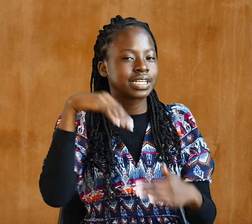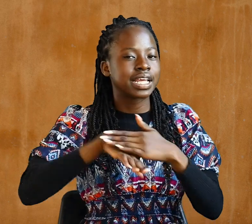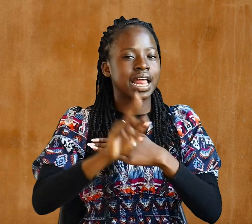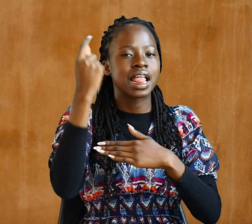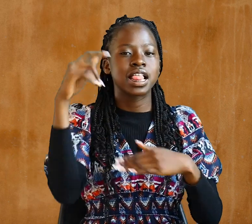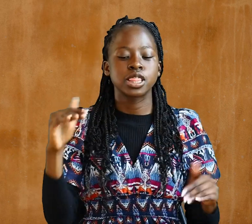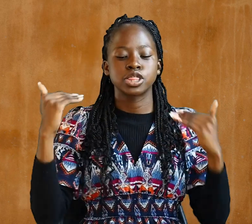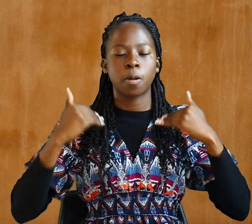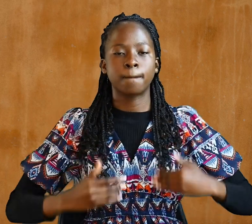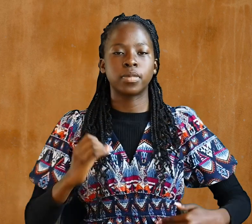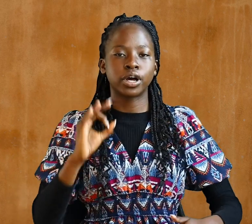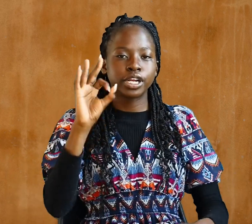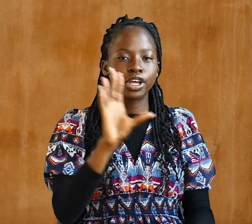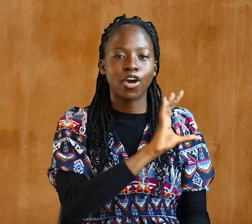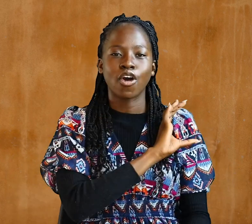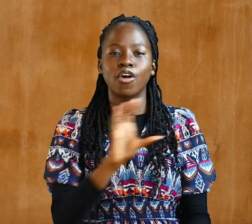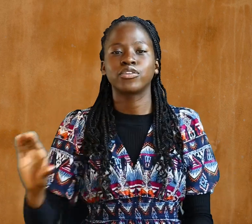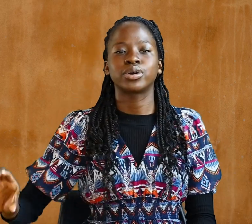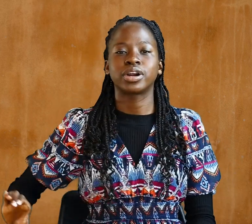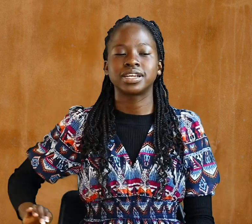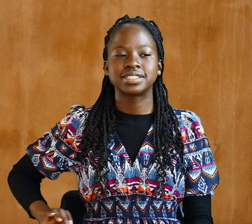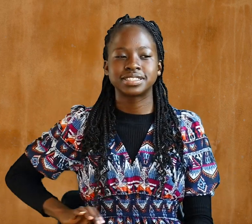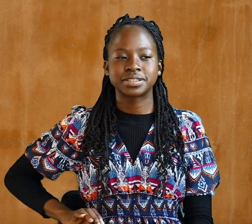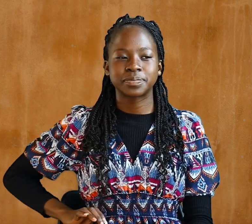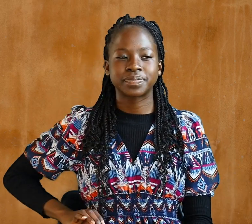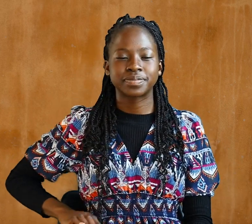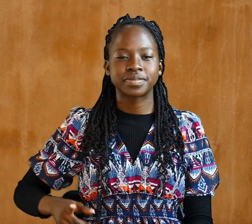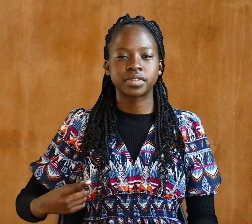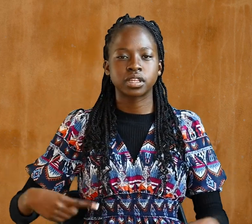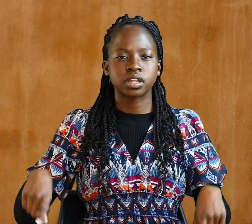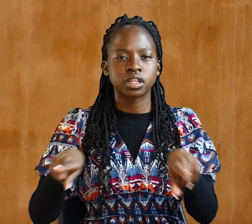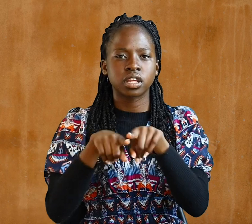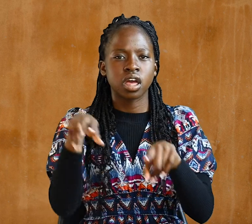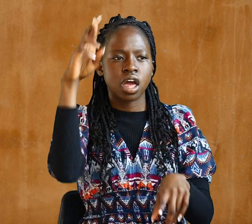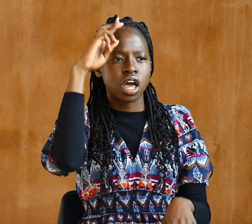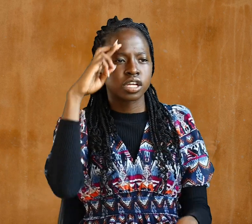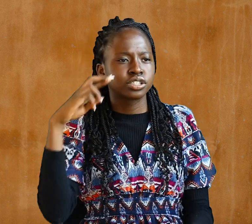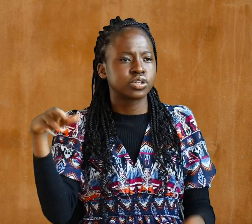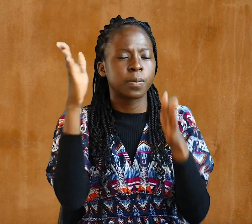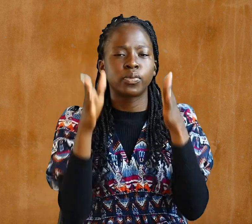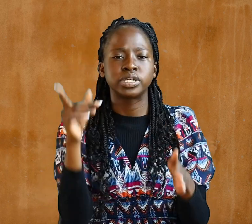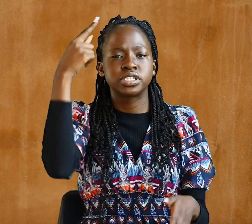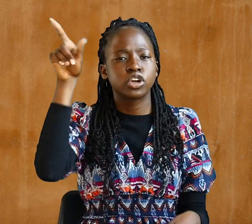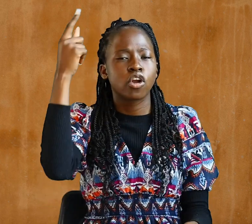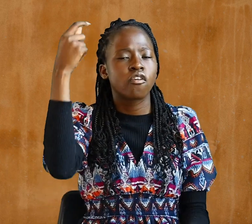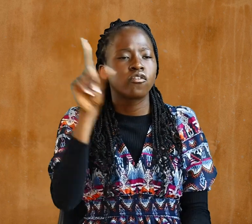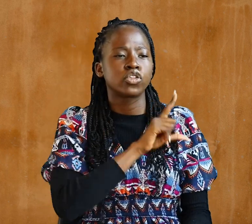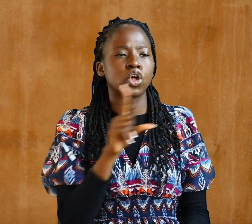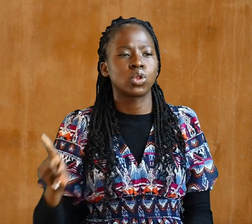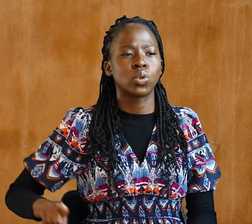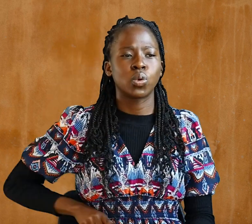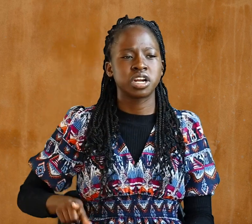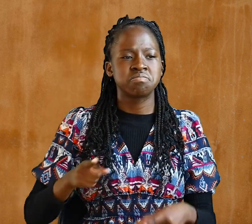in the body of Christ As a prisoner for the Lord,